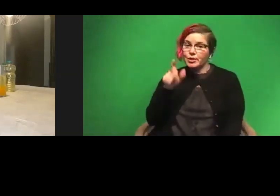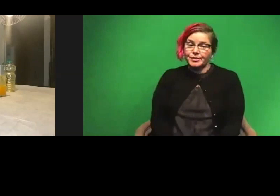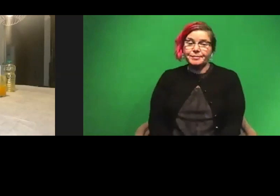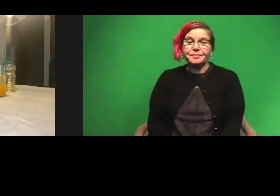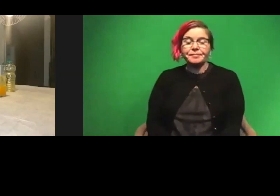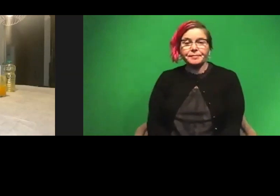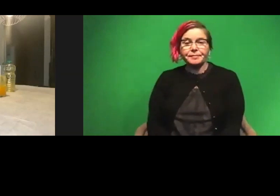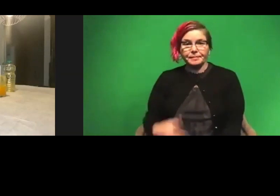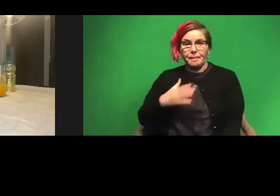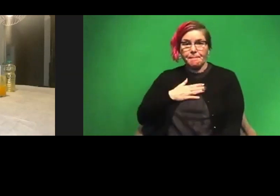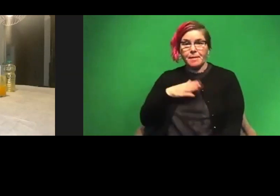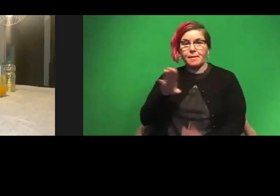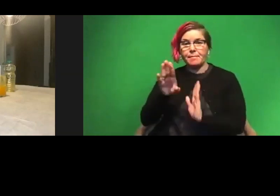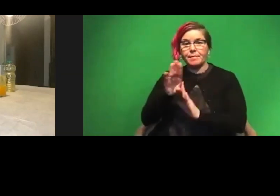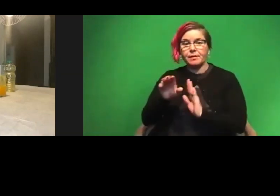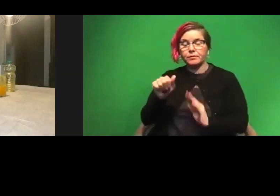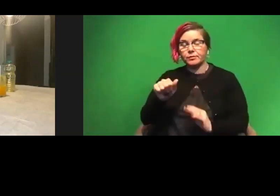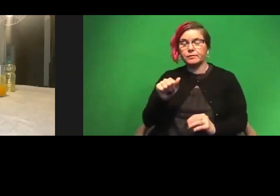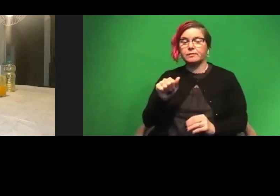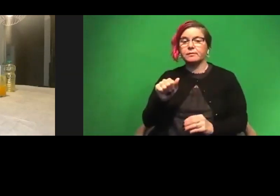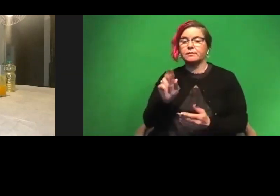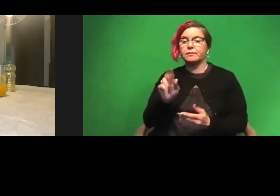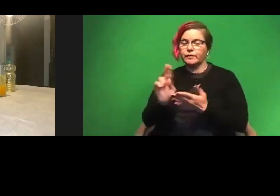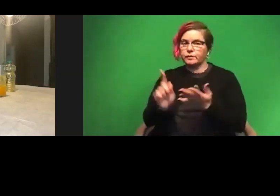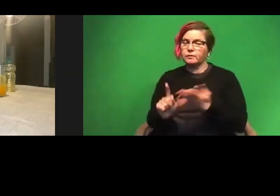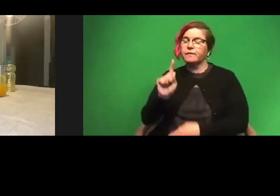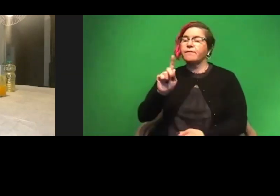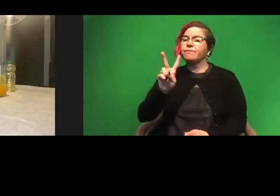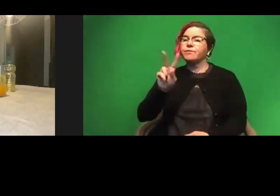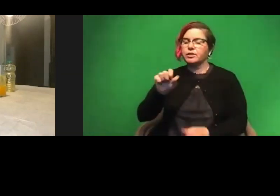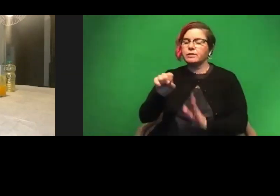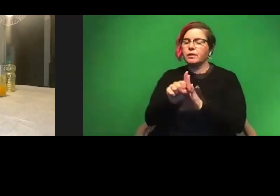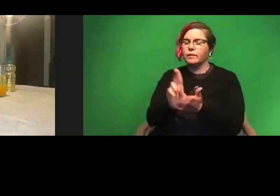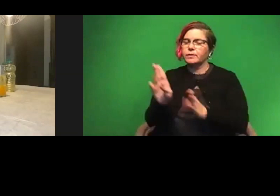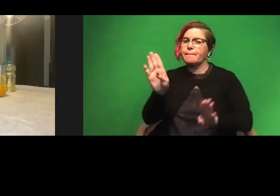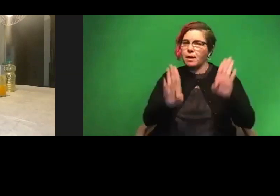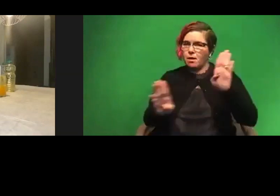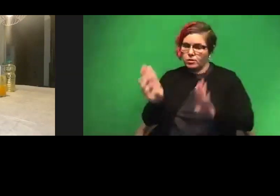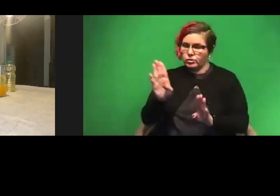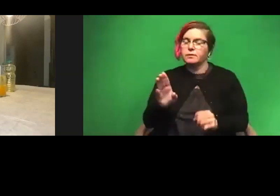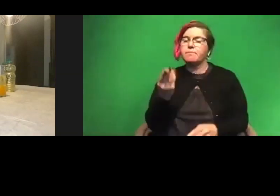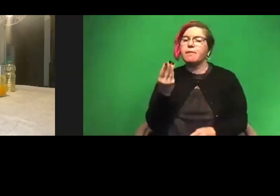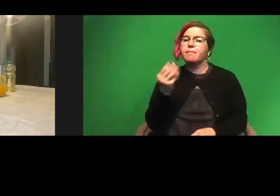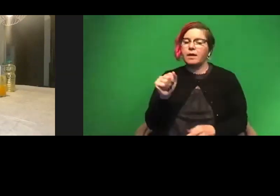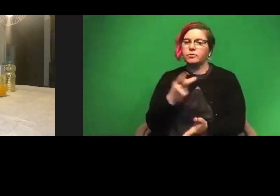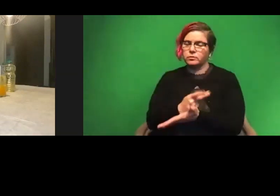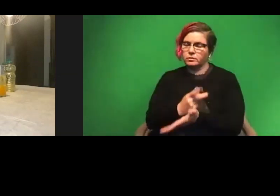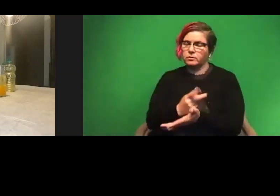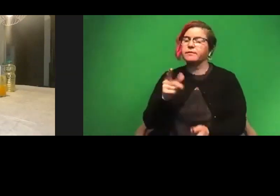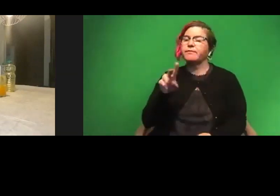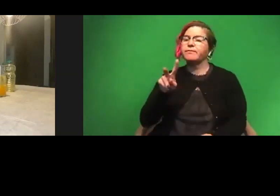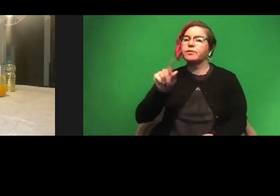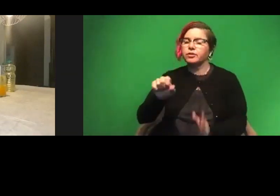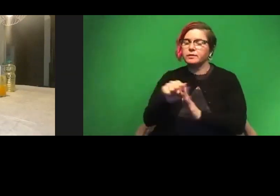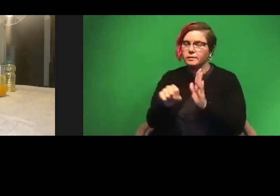my bachelor's is that from Virginia State University in biology. My master's is from Virginia State University in